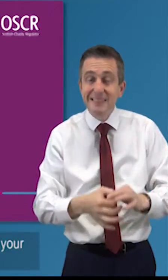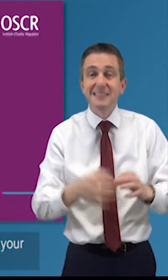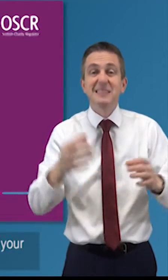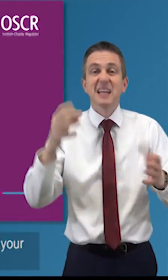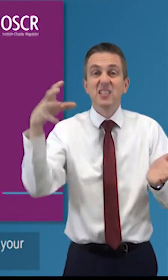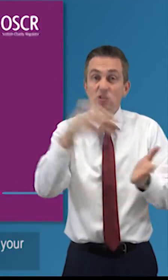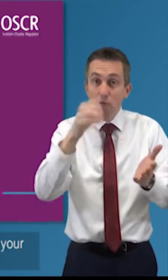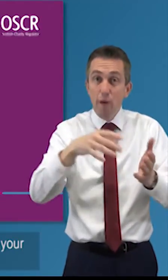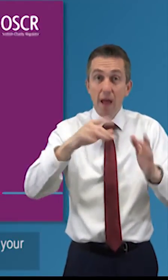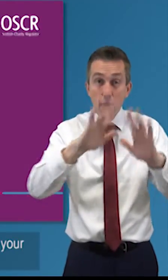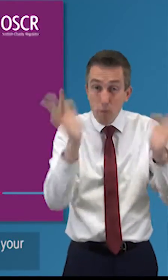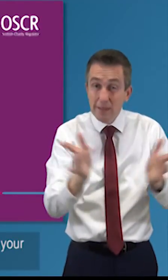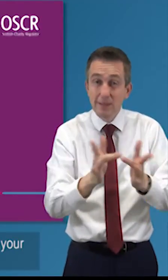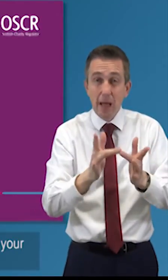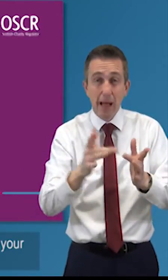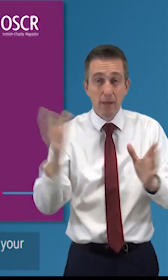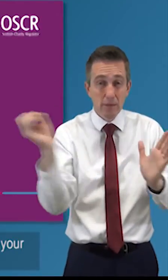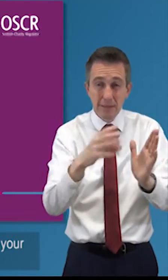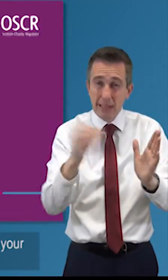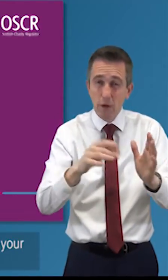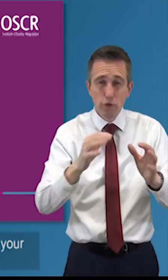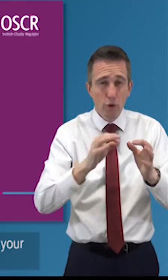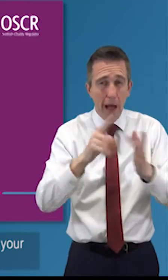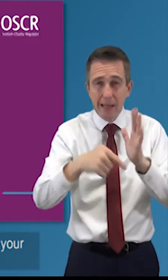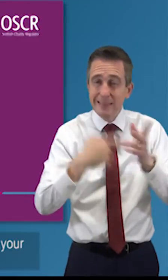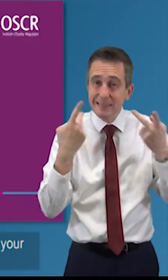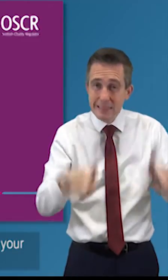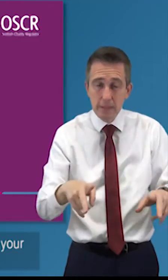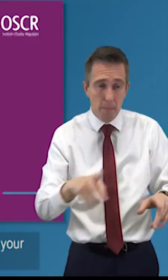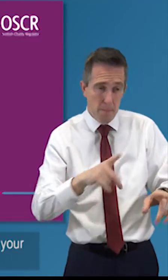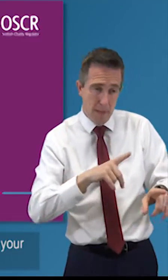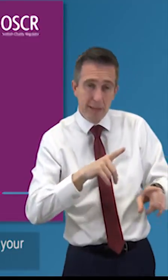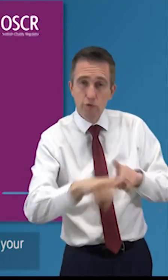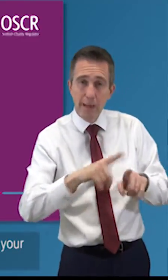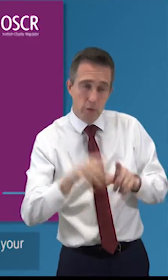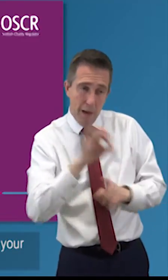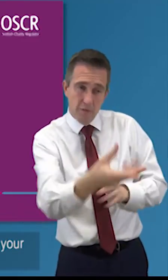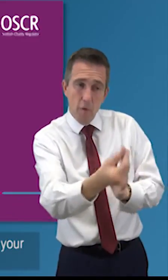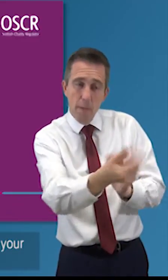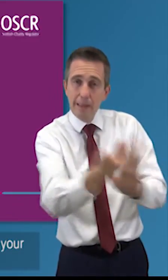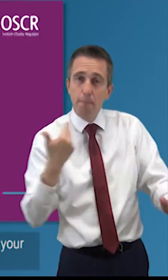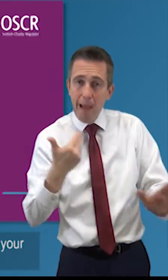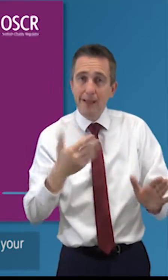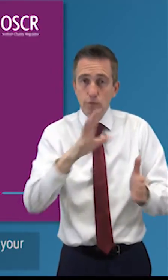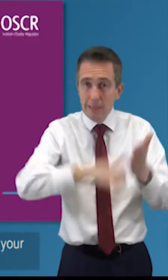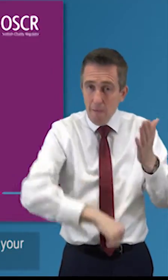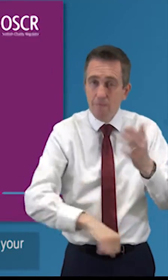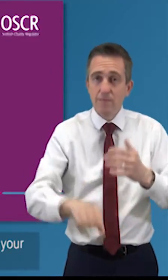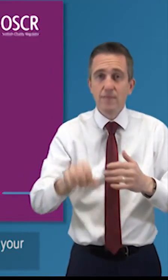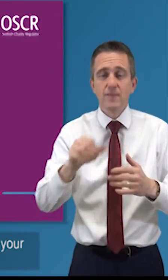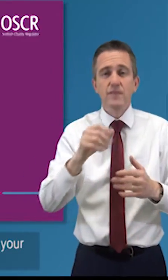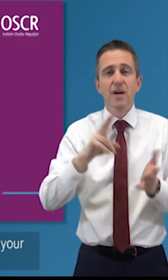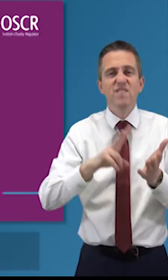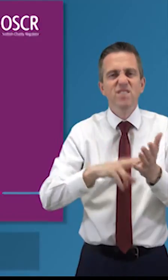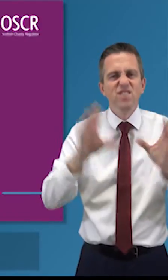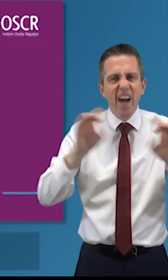ransomware where someone puts something into your systems and then asks for money to take it off viruses